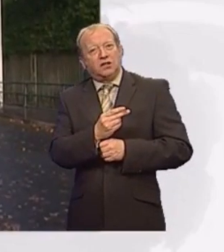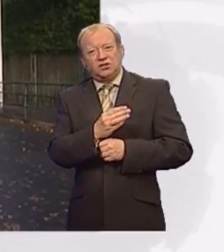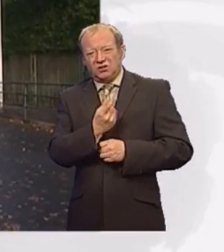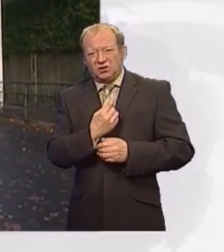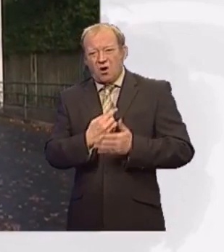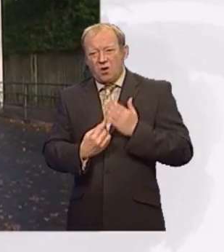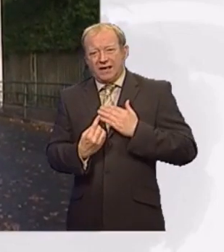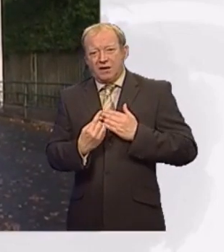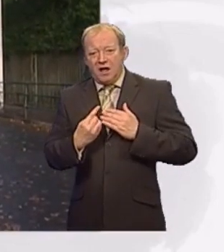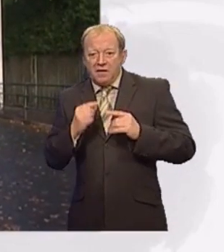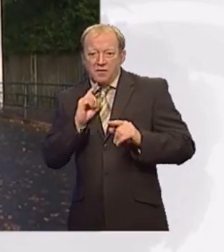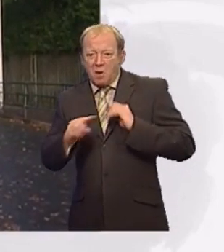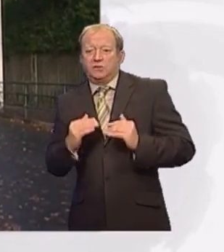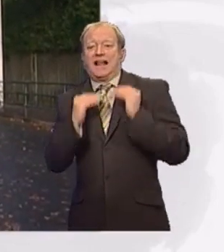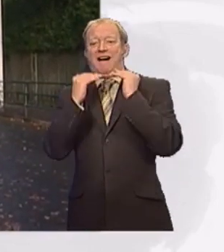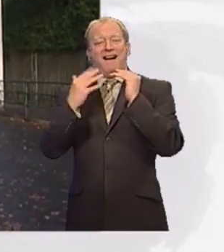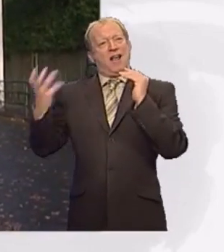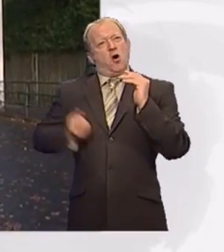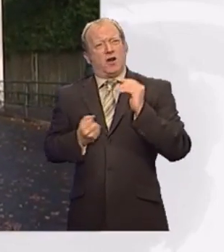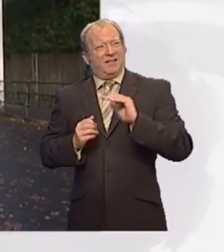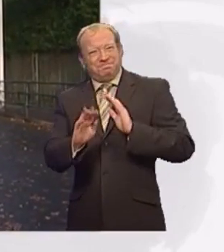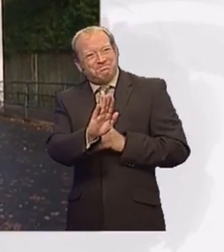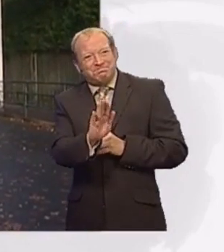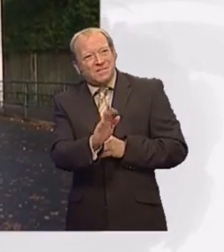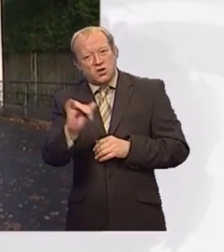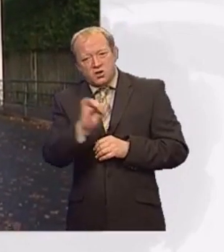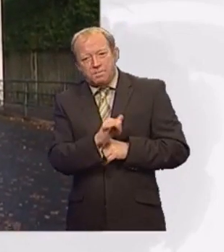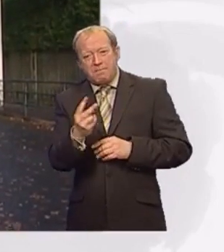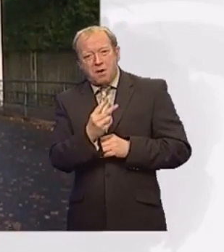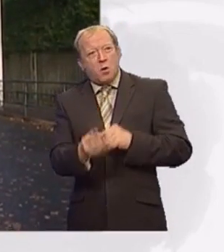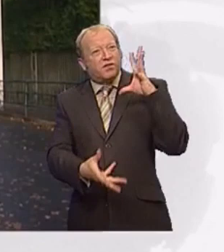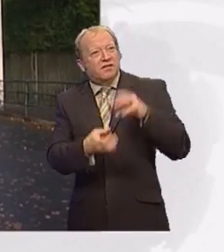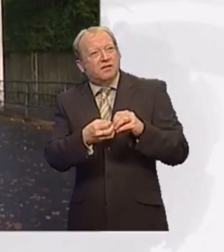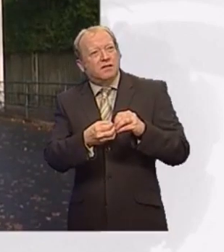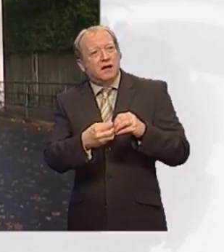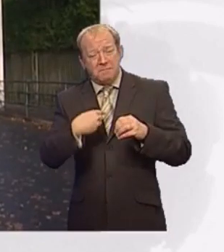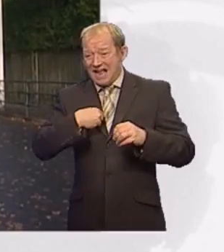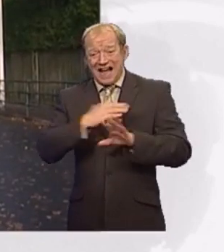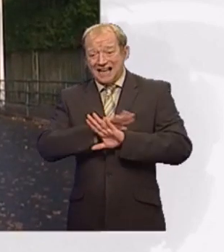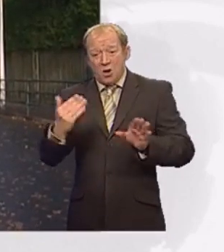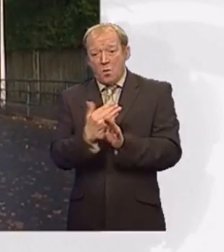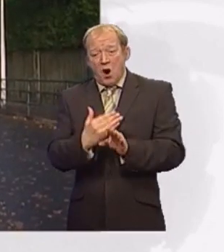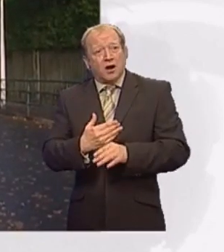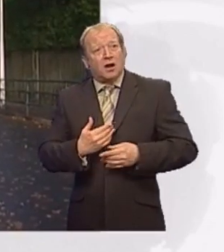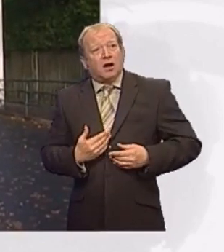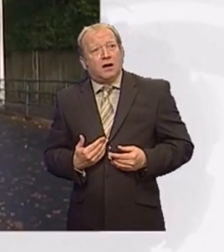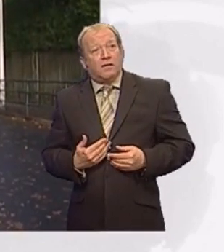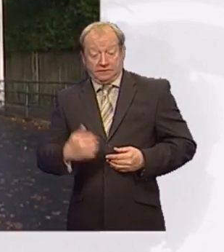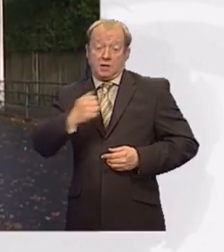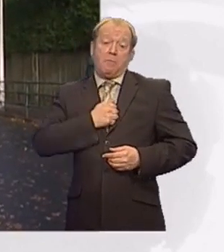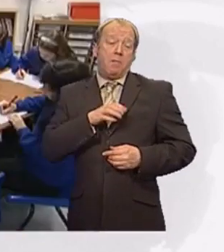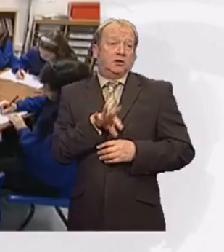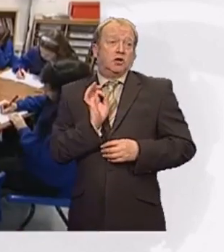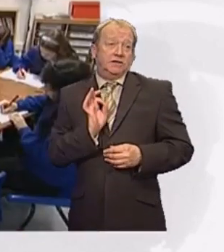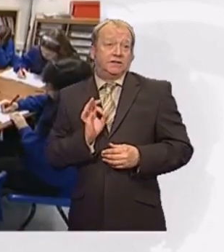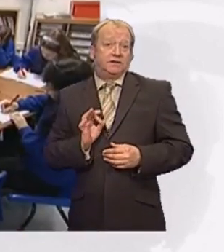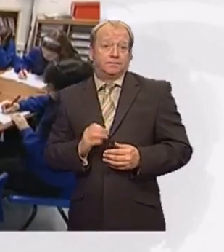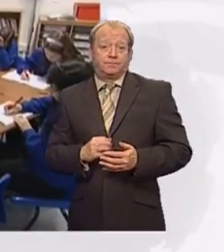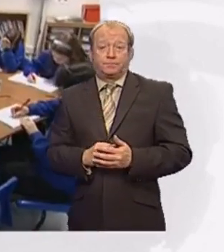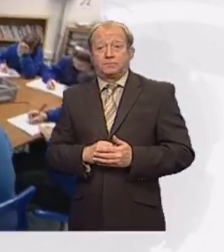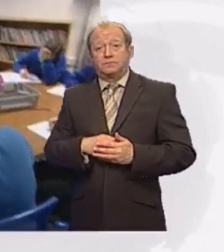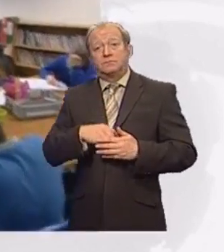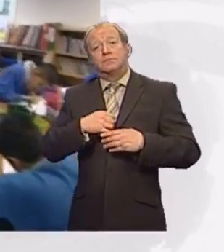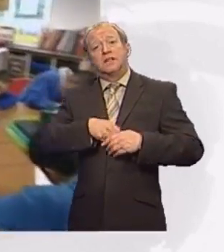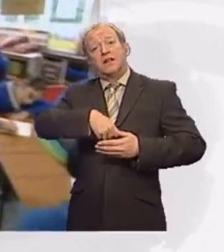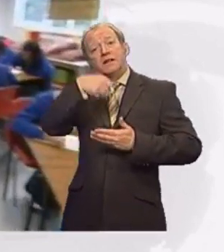not the highest earner. I don't work, and that's a choice that I make. George